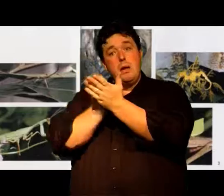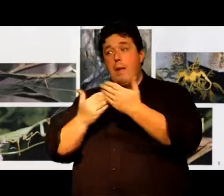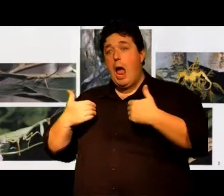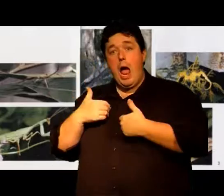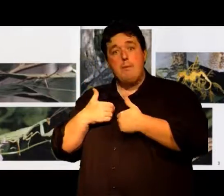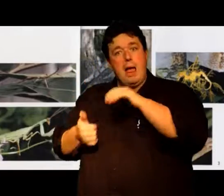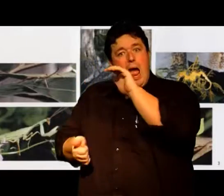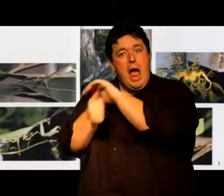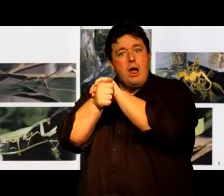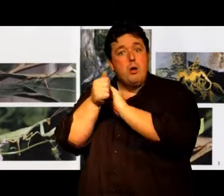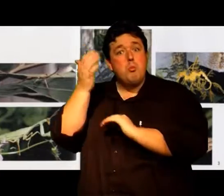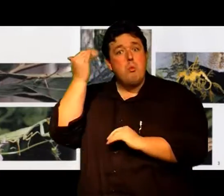It helps them feel safer